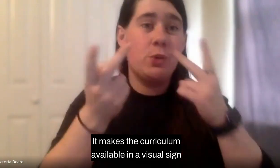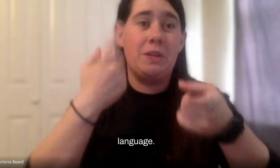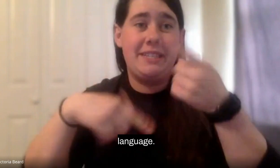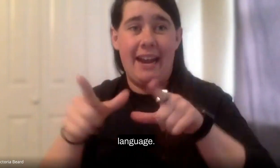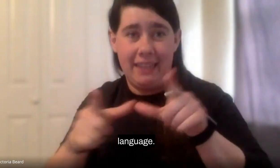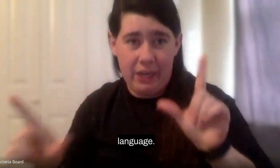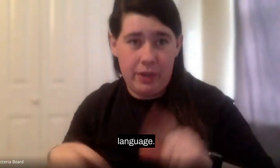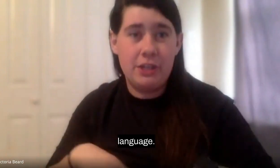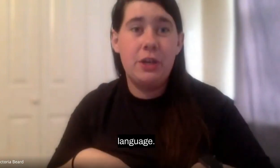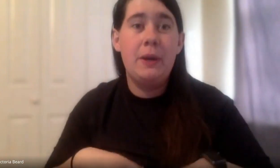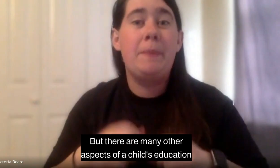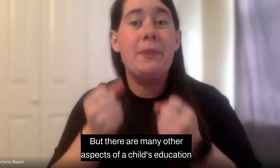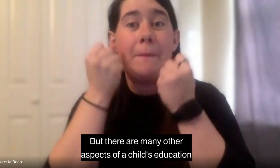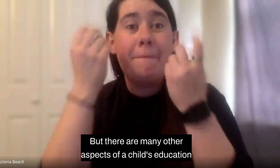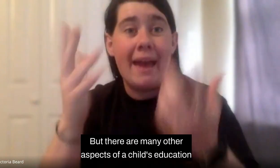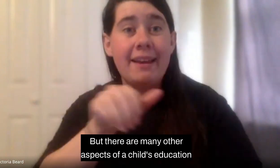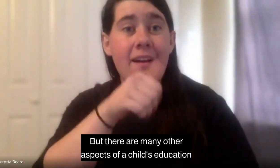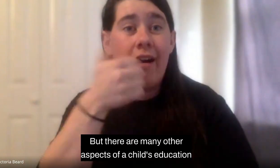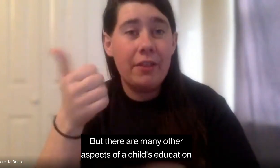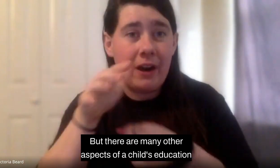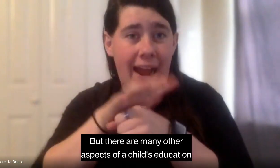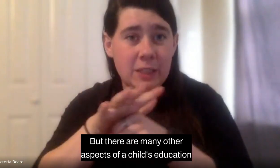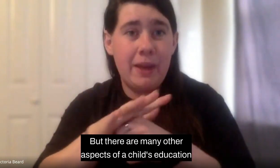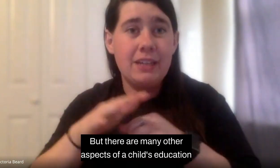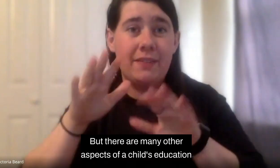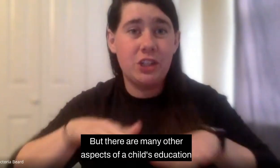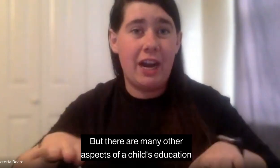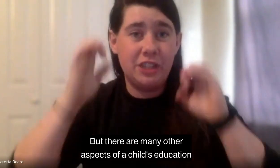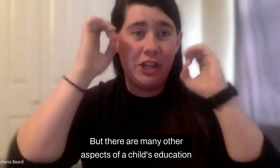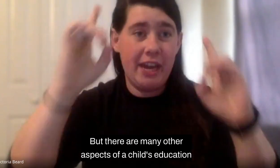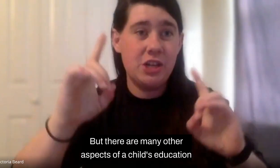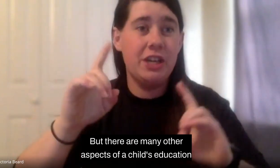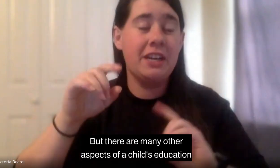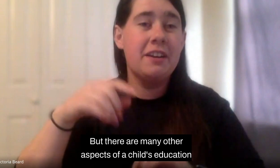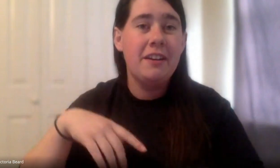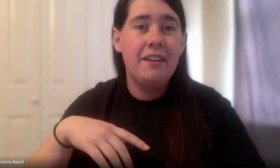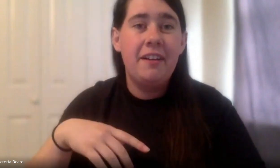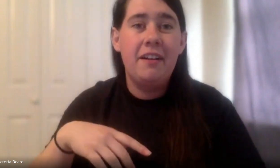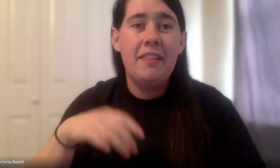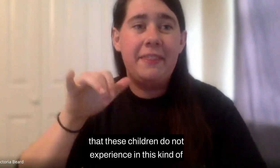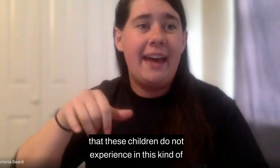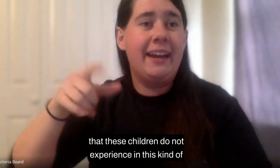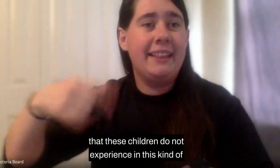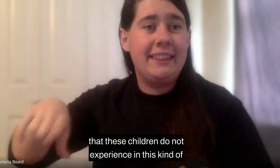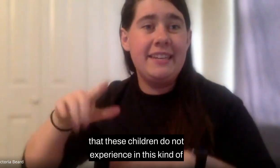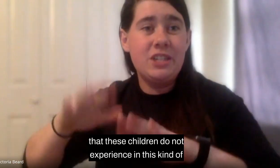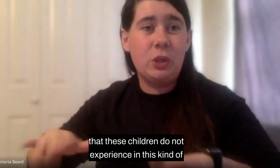sign language. But there are many other aspects of a child's education that these children